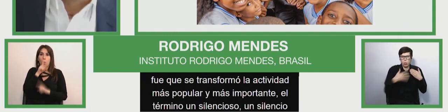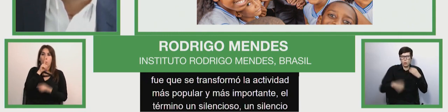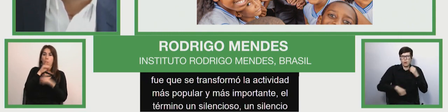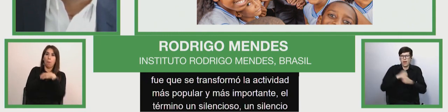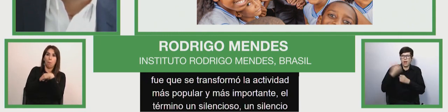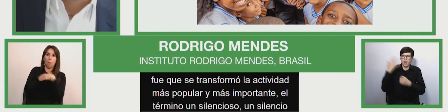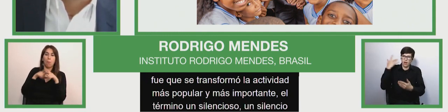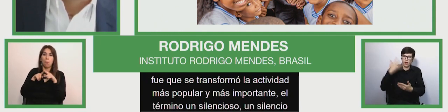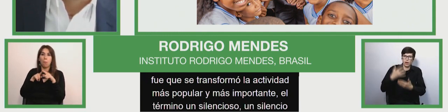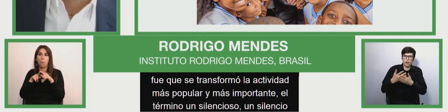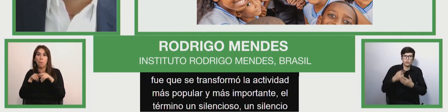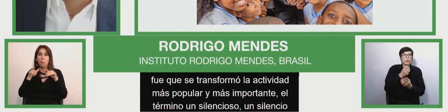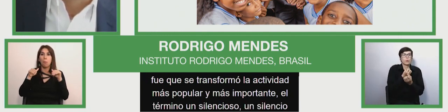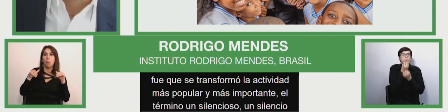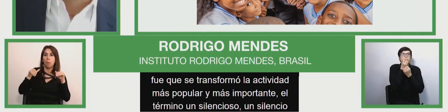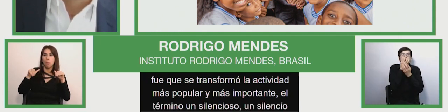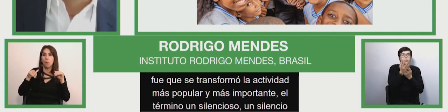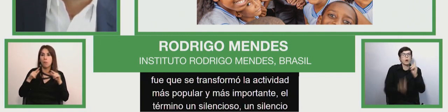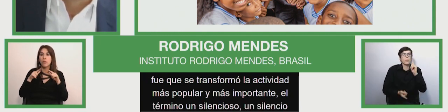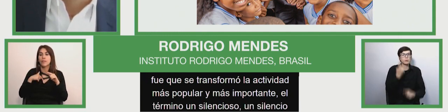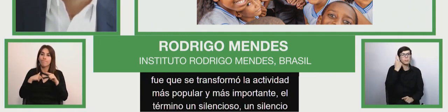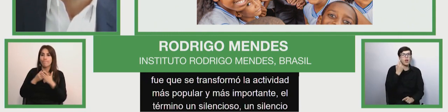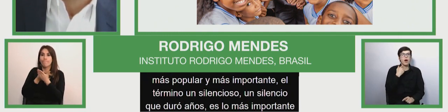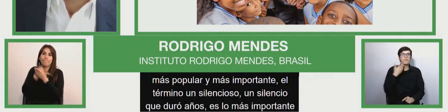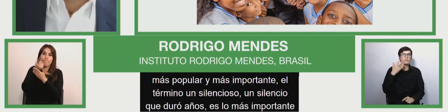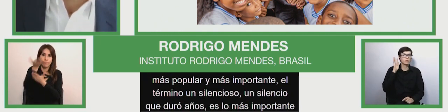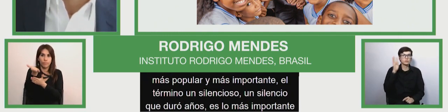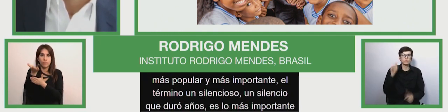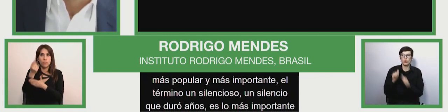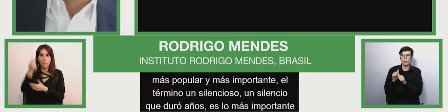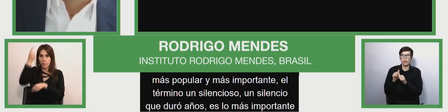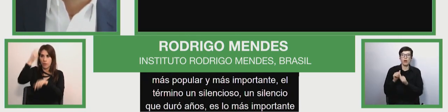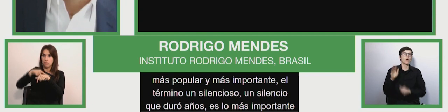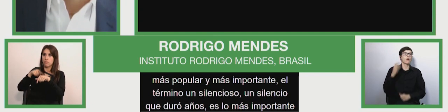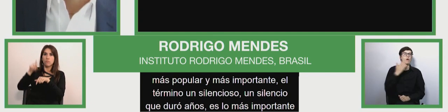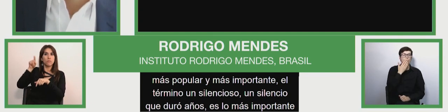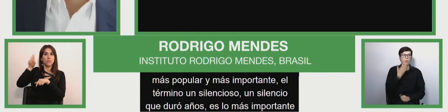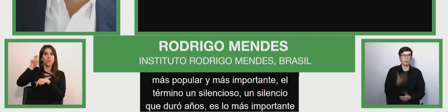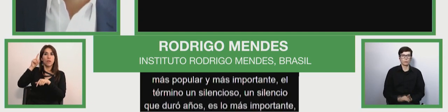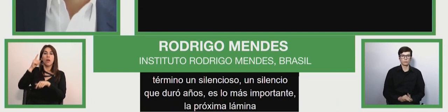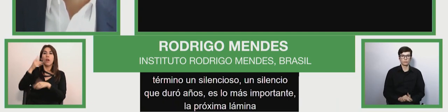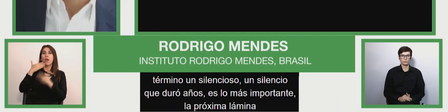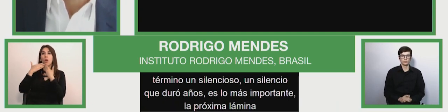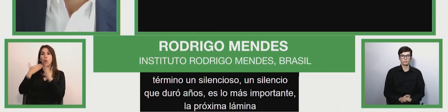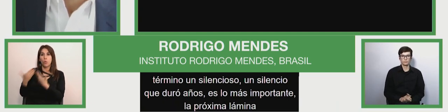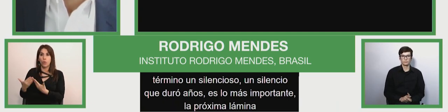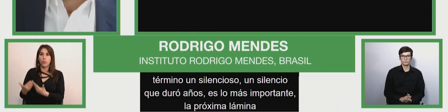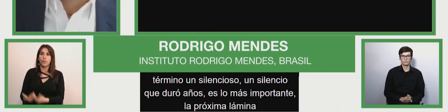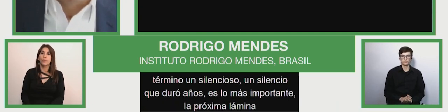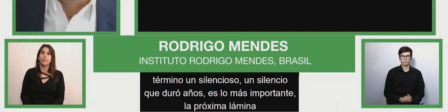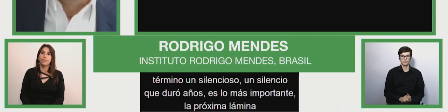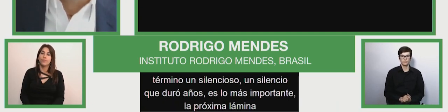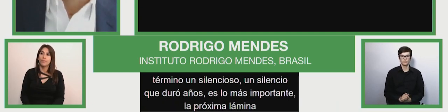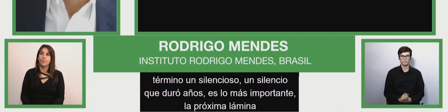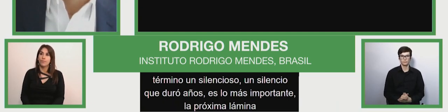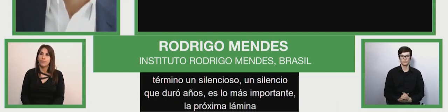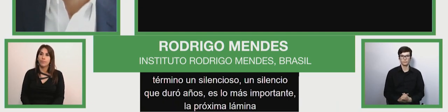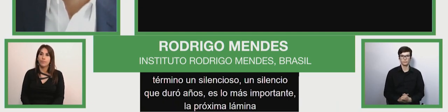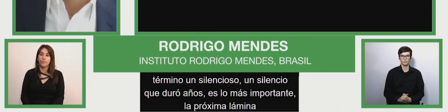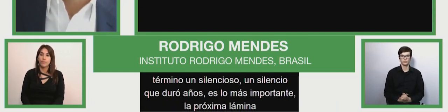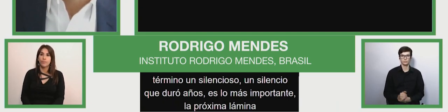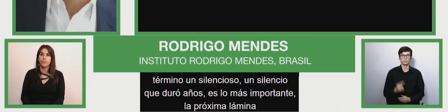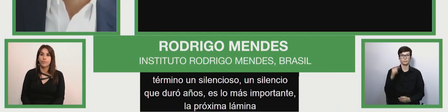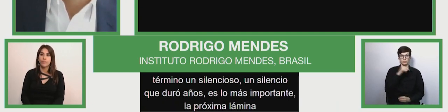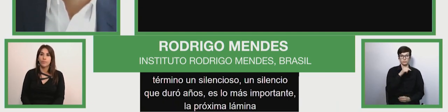silence of many years and began to talk to everyone. So moving to